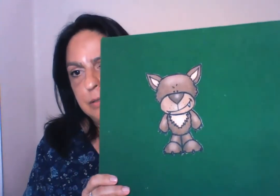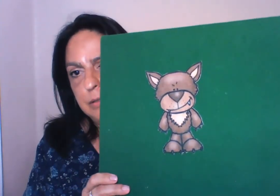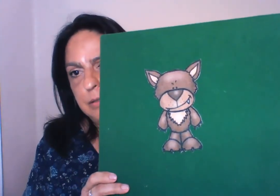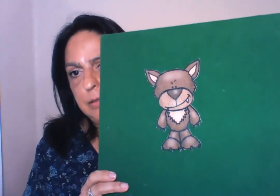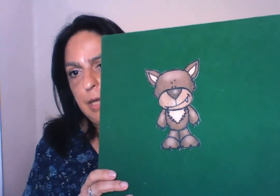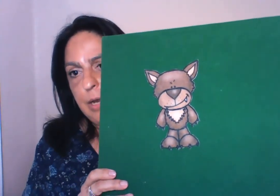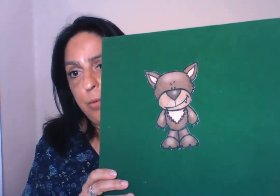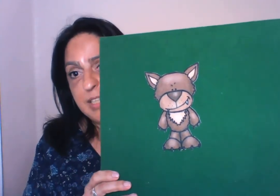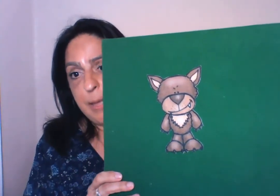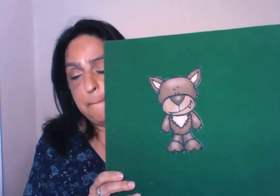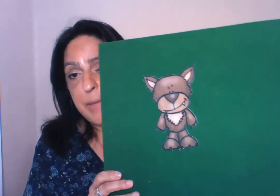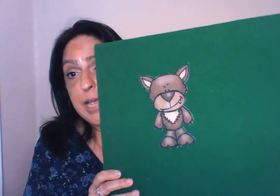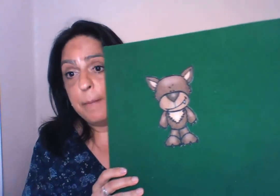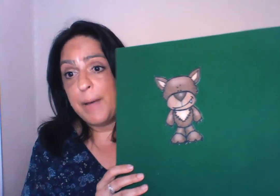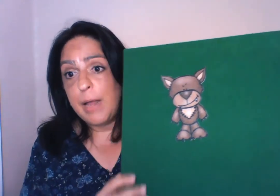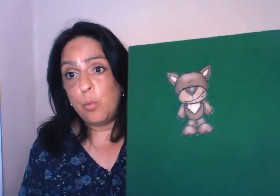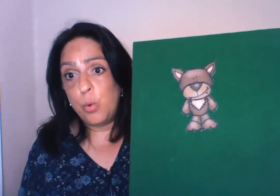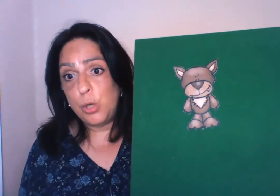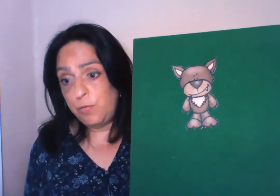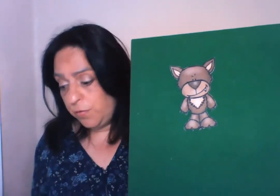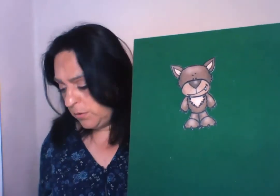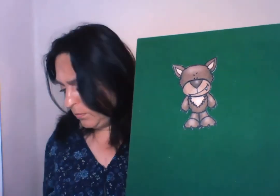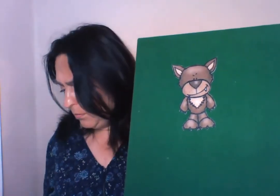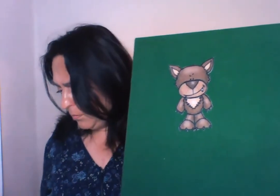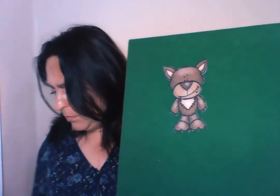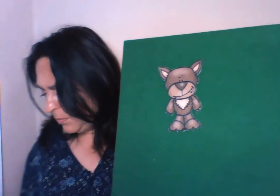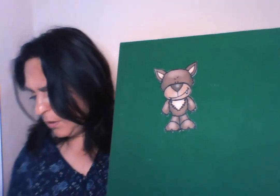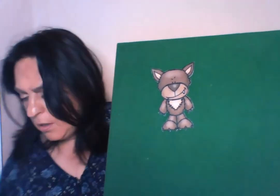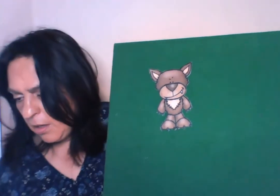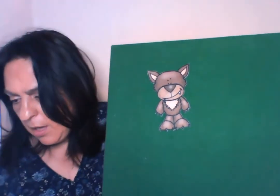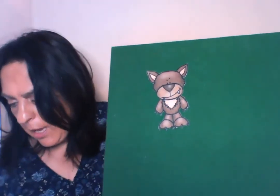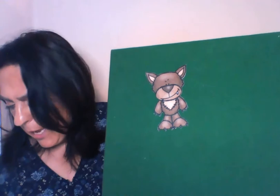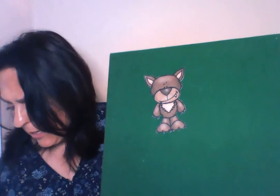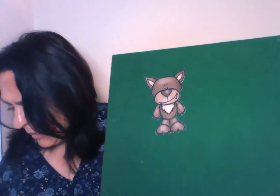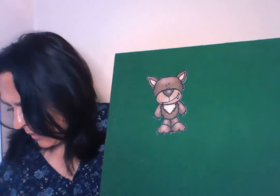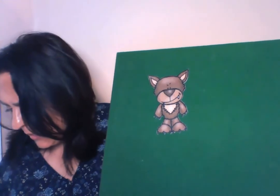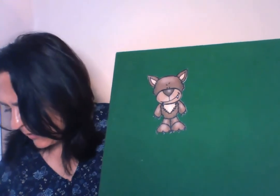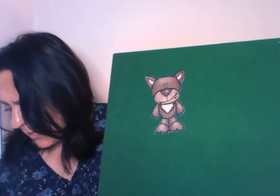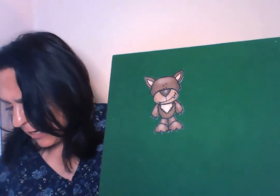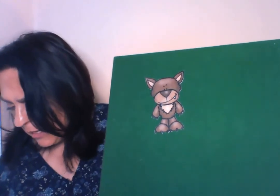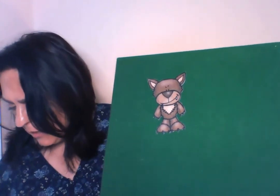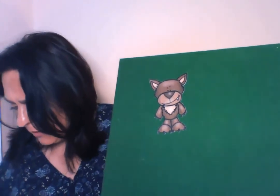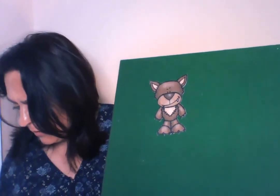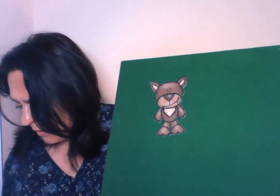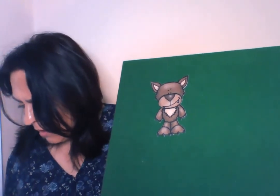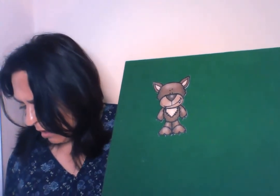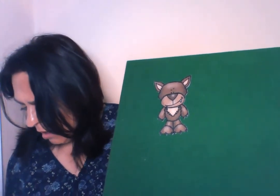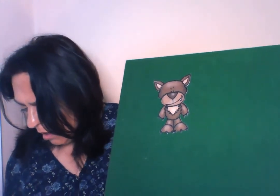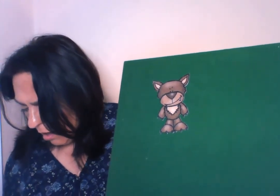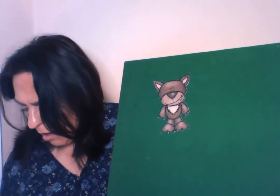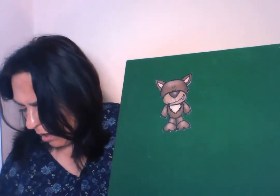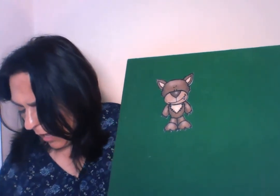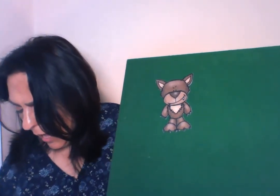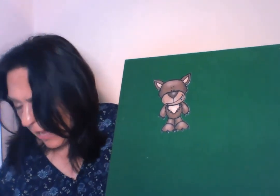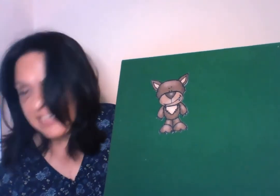It was a big bad wolf. And he said, Oh, I